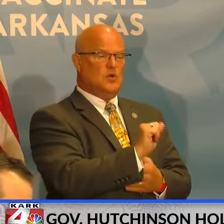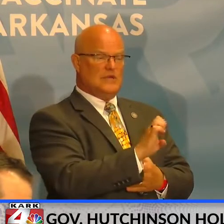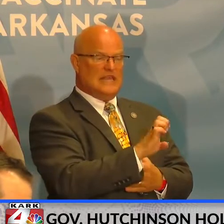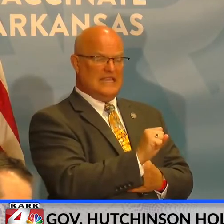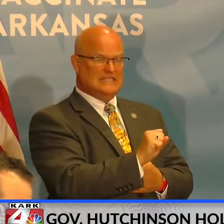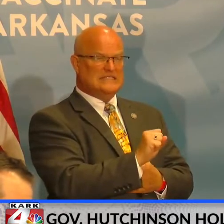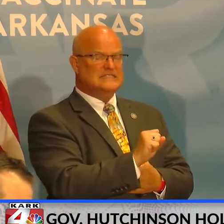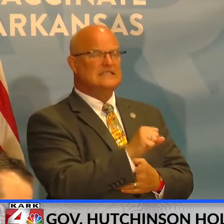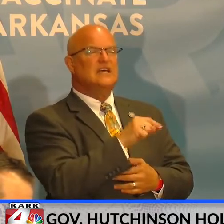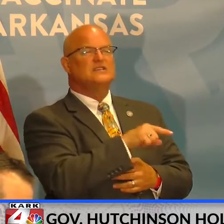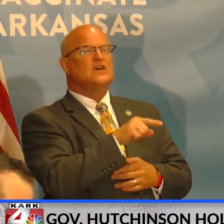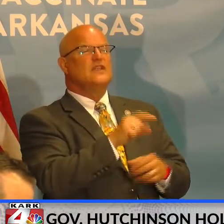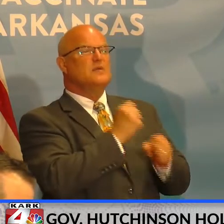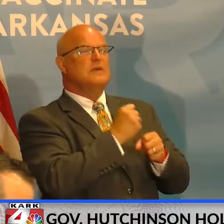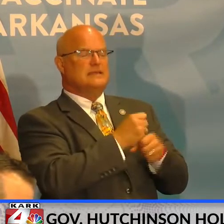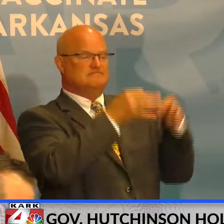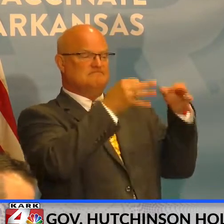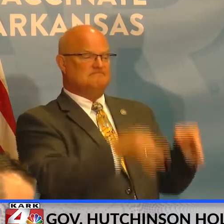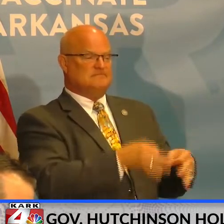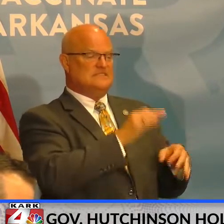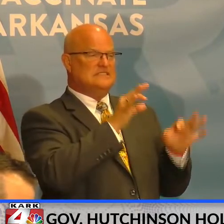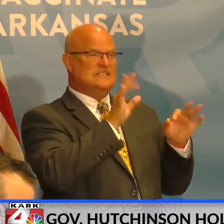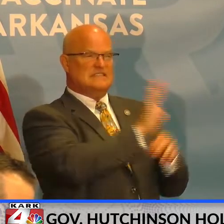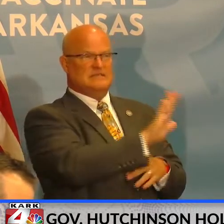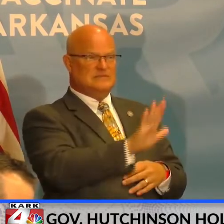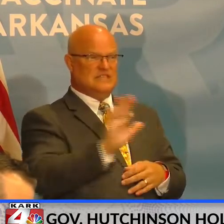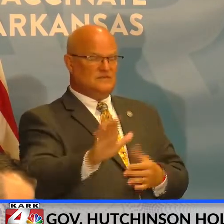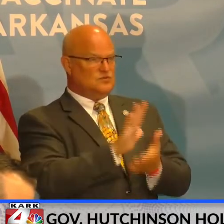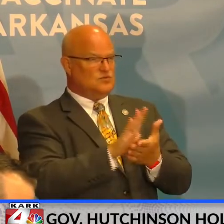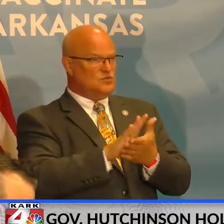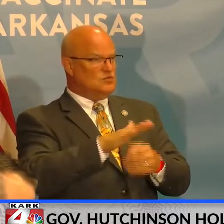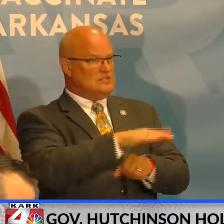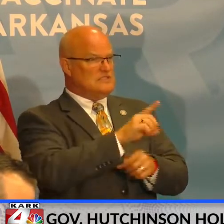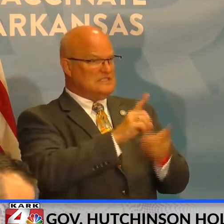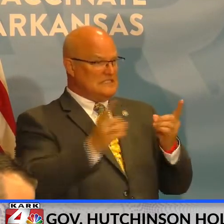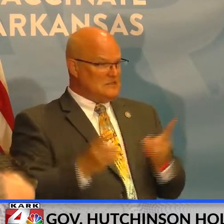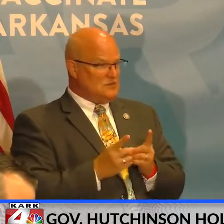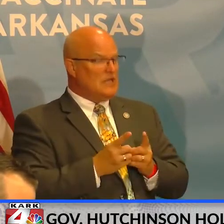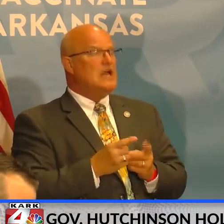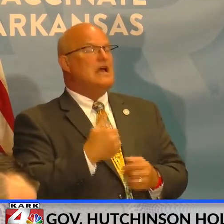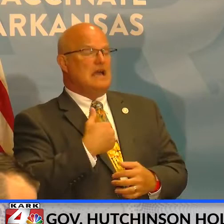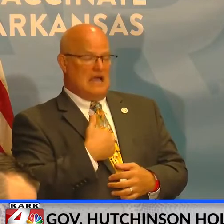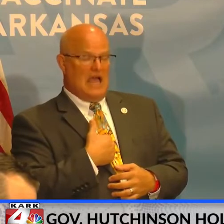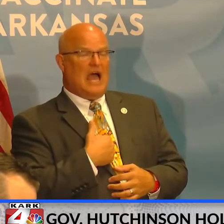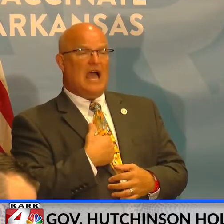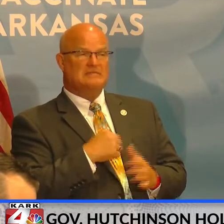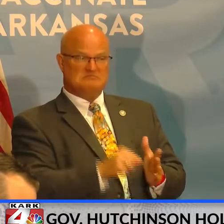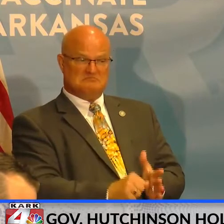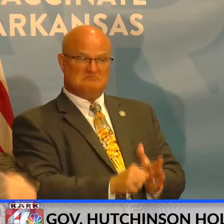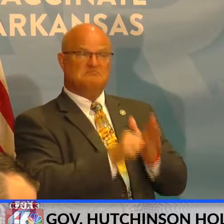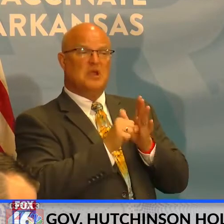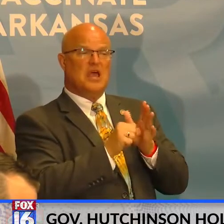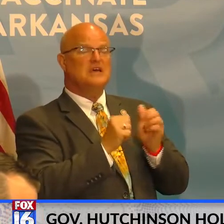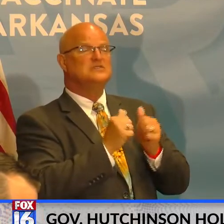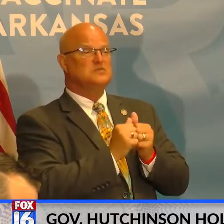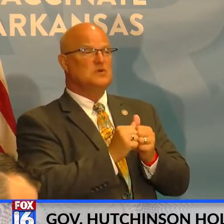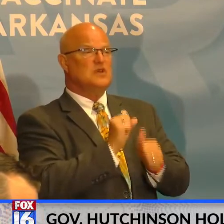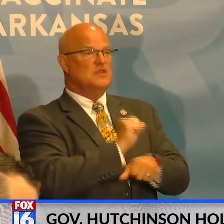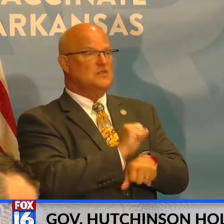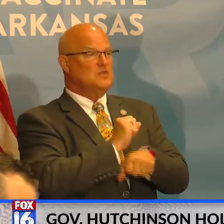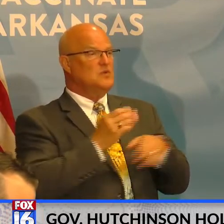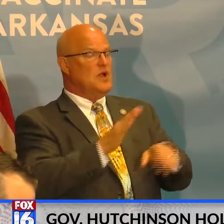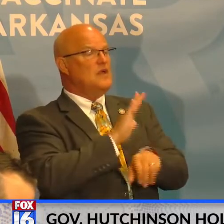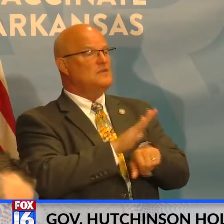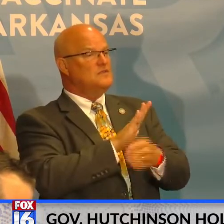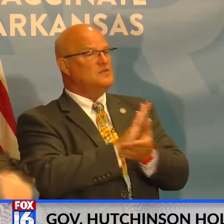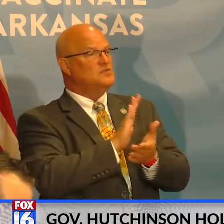they are making their individual decisions. I've actually been very impressed with the diligence in which the school